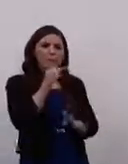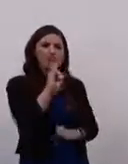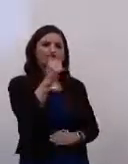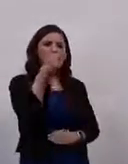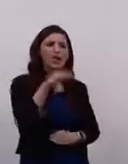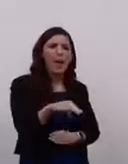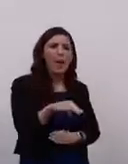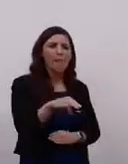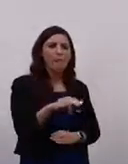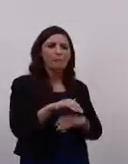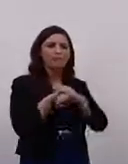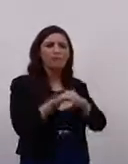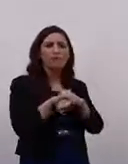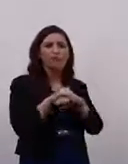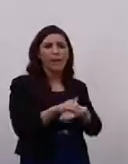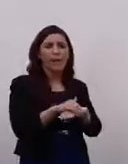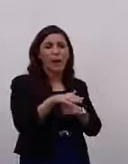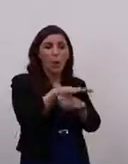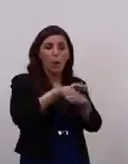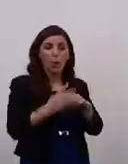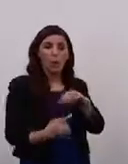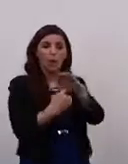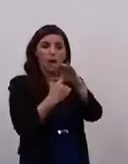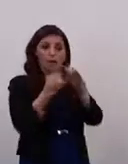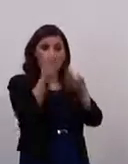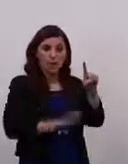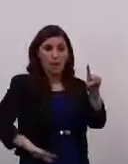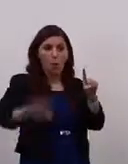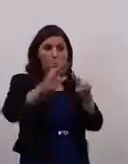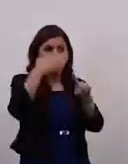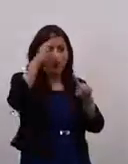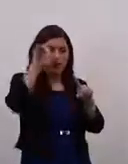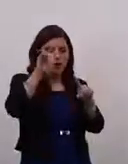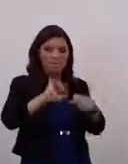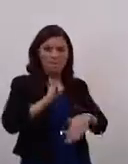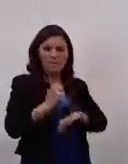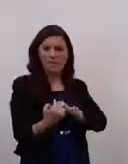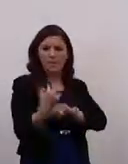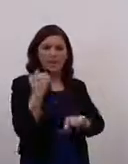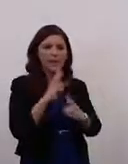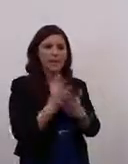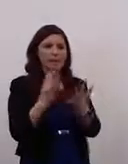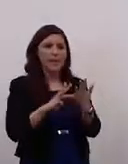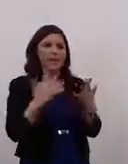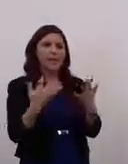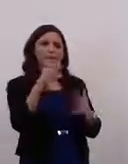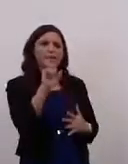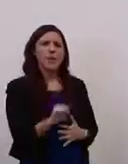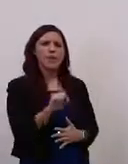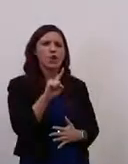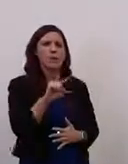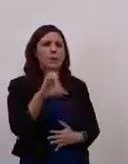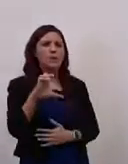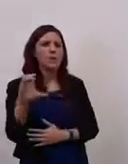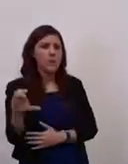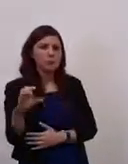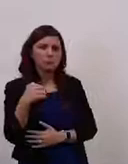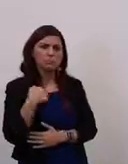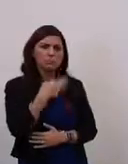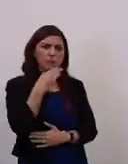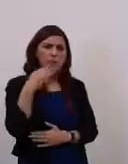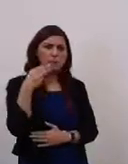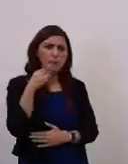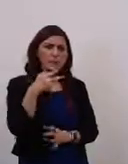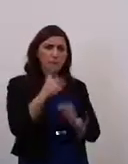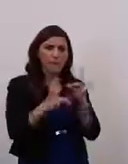local authority in the Republic of Ireland. Since we were established in 1995, South Dublin County Council has been committed to